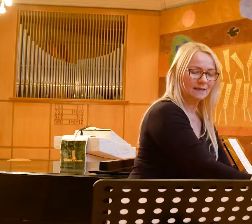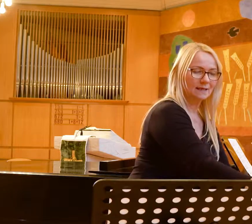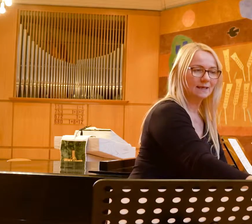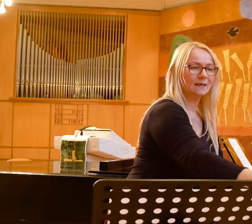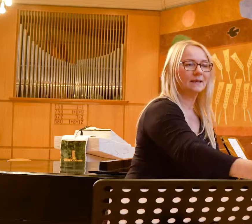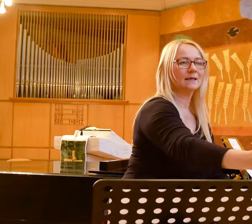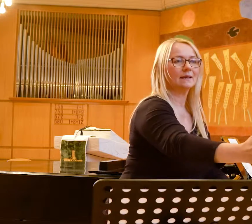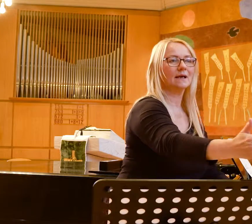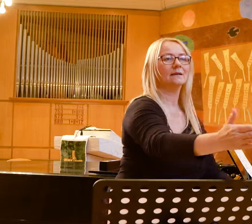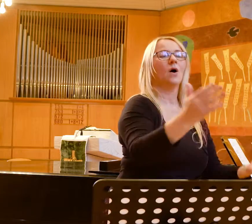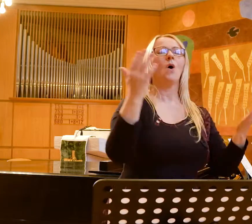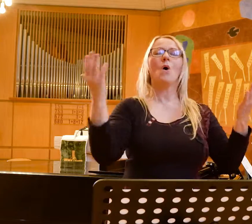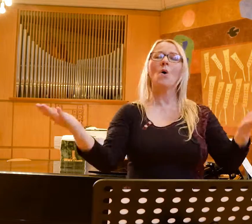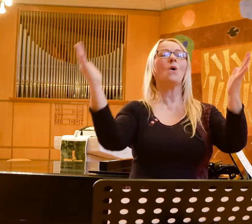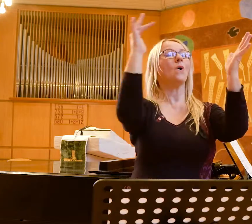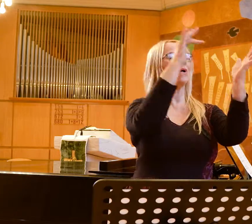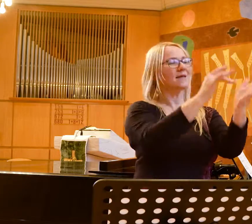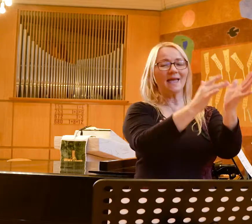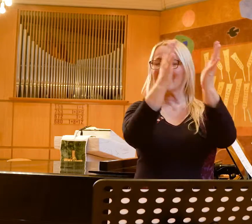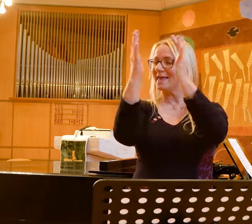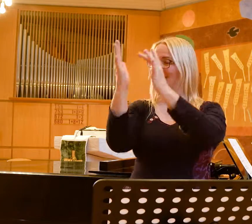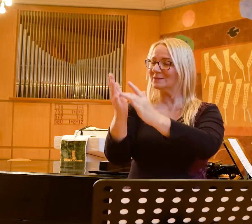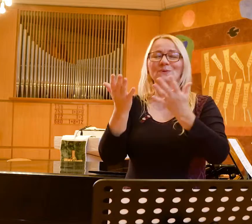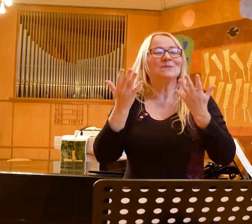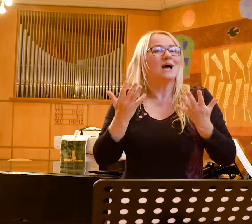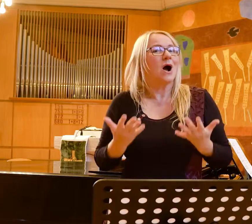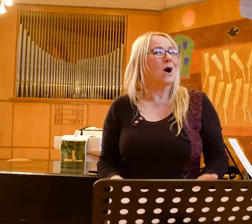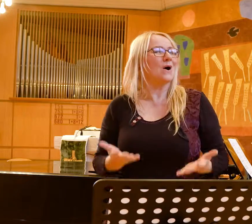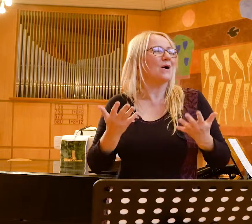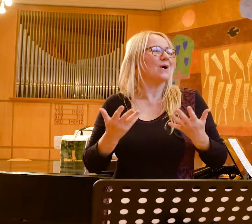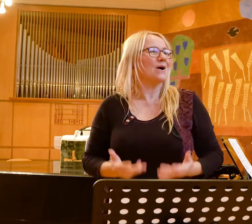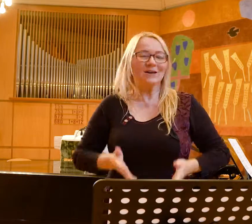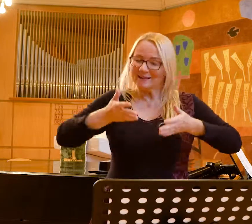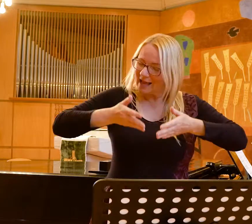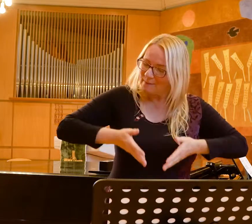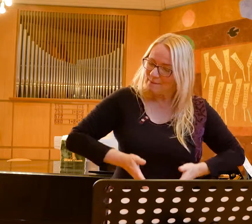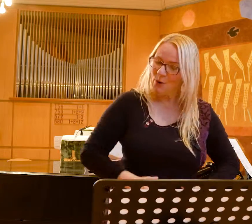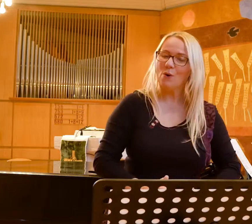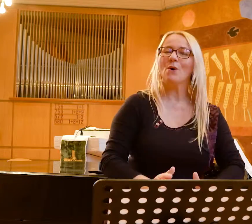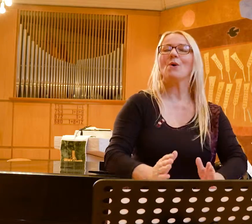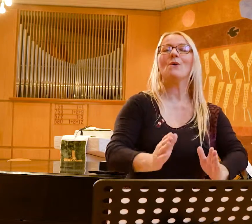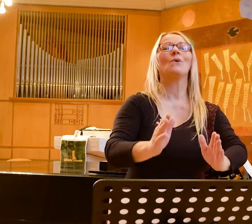O Jesus, born on this day